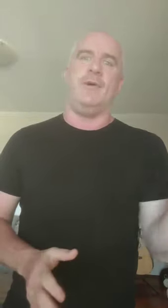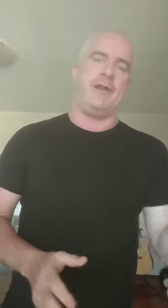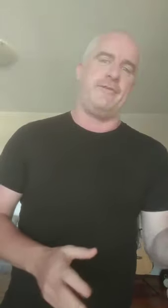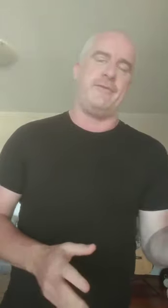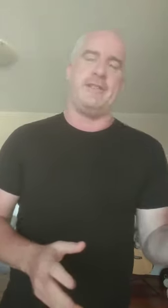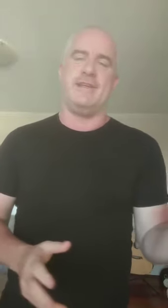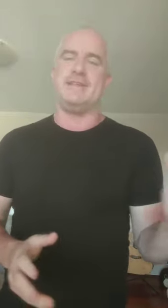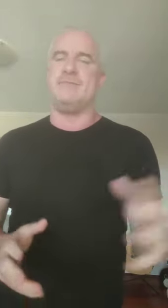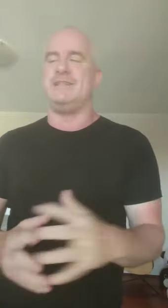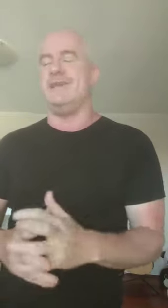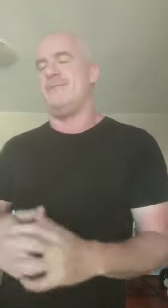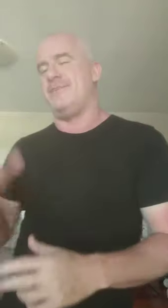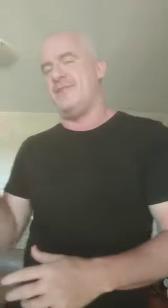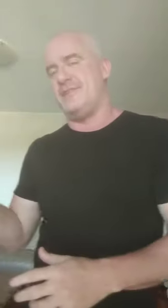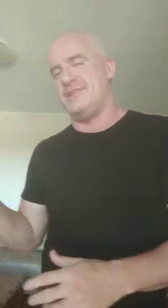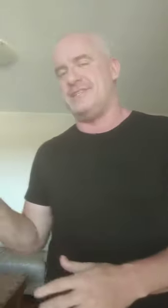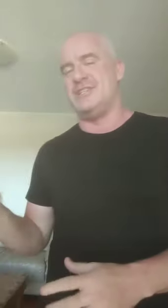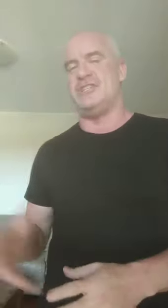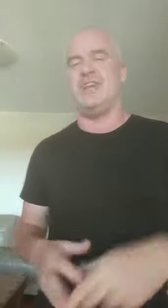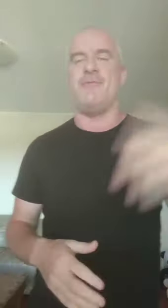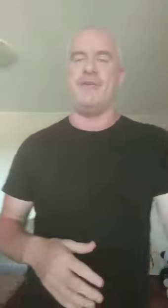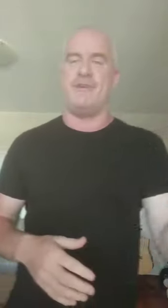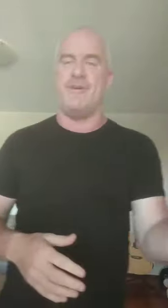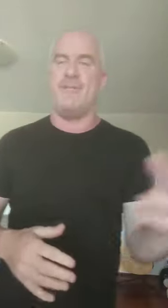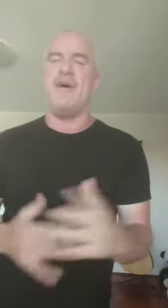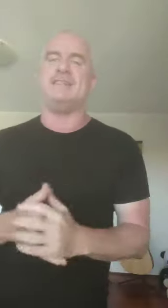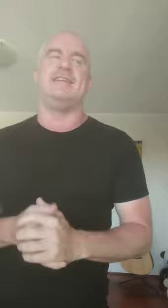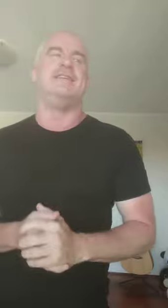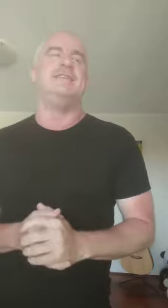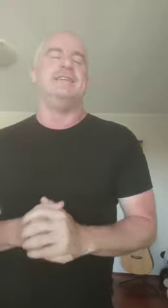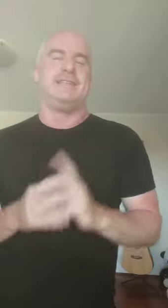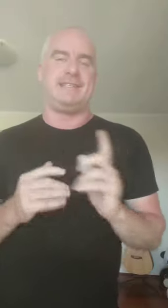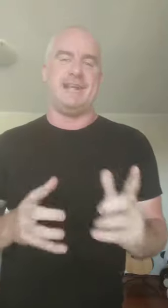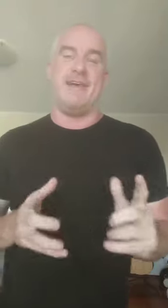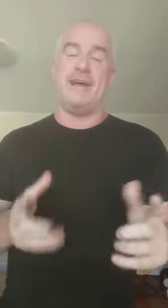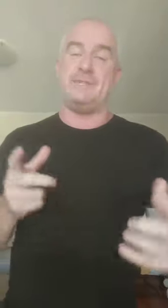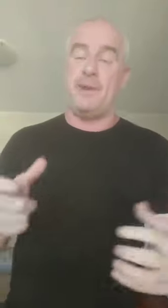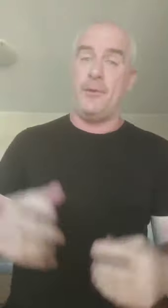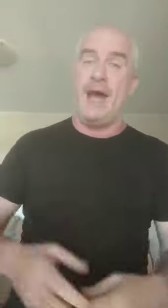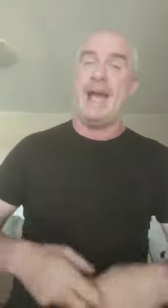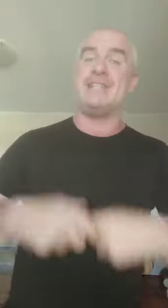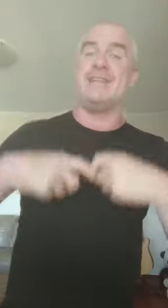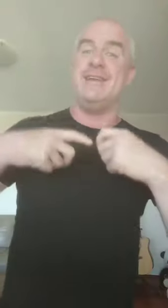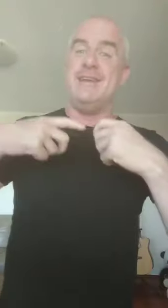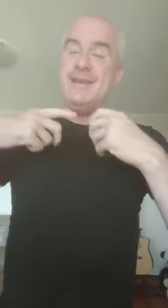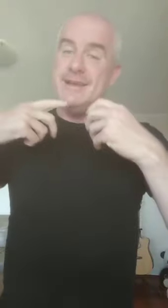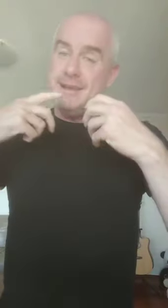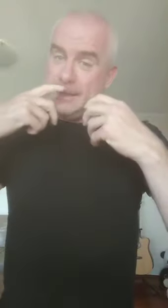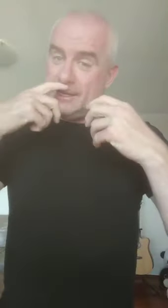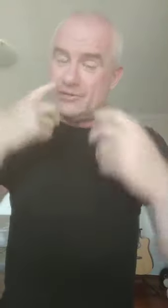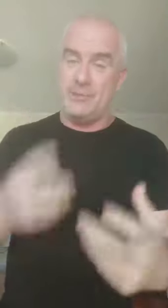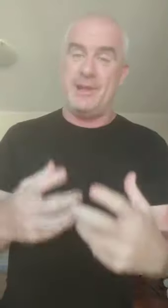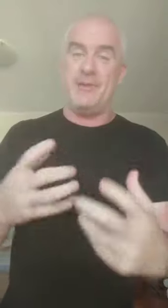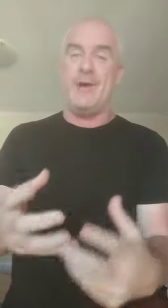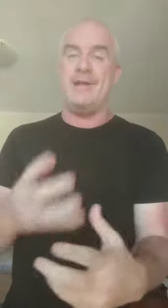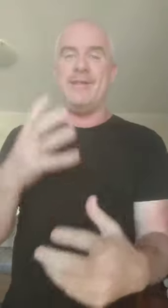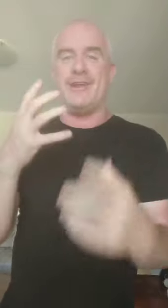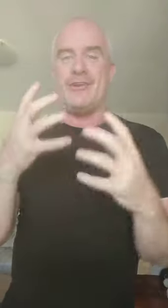oh, what if everyone thinks I'm silly? What if everyone thinks this is shit? What if no one buys it? Stuff. As people who are actually contributing in a way that they're